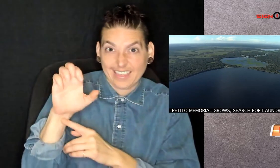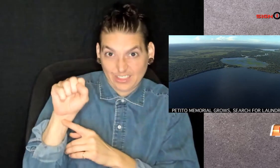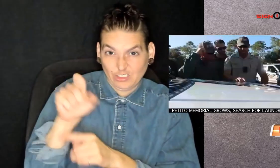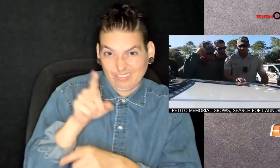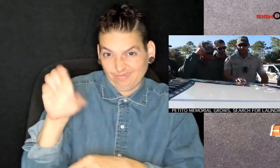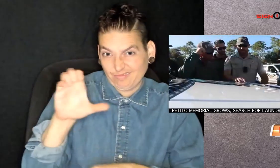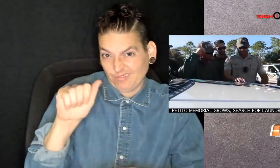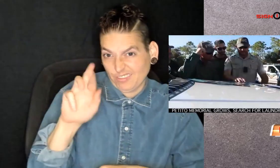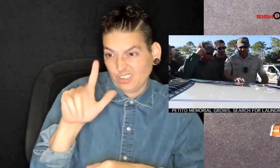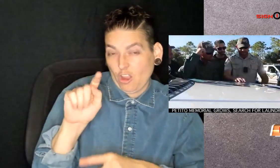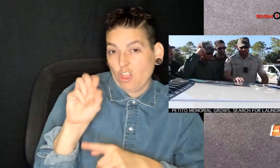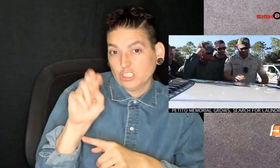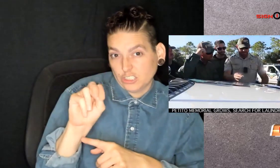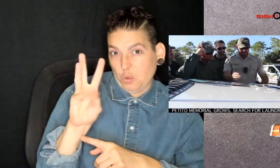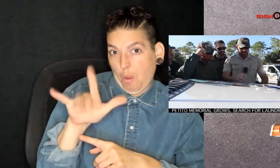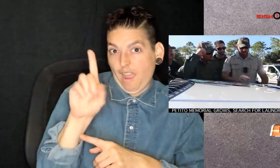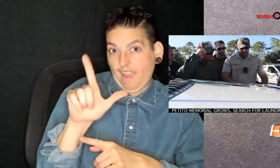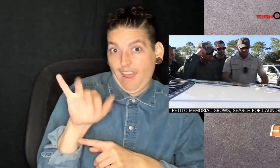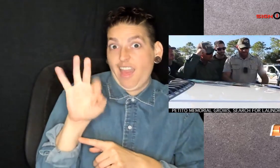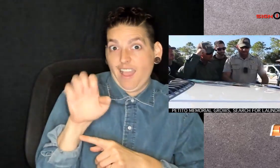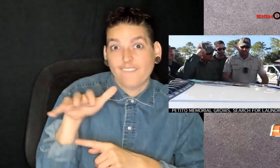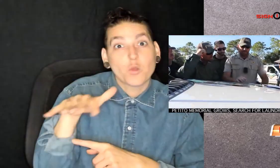in the Carlton Wildlife Reserve.